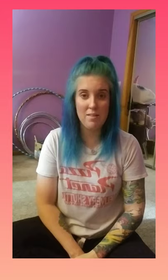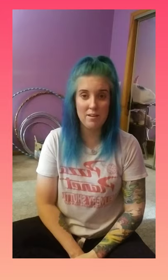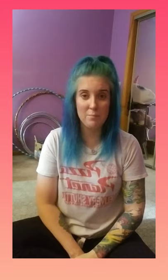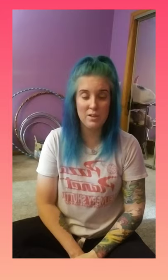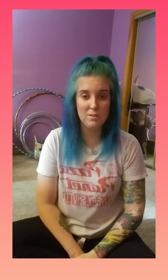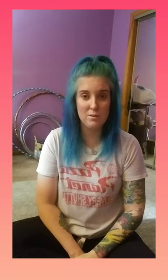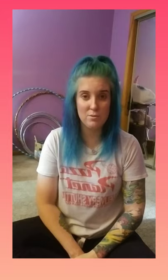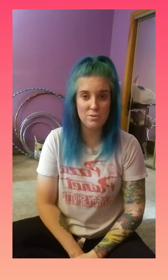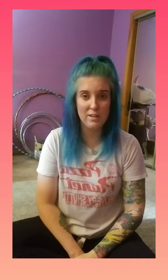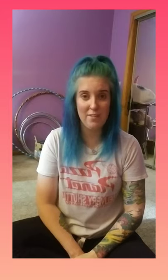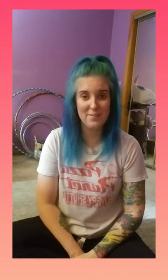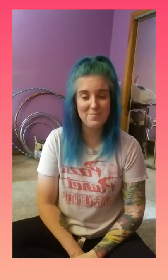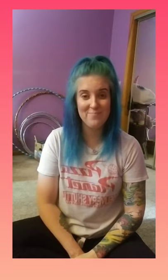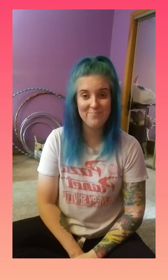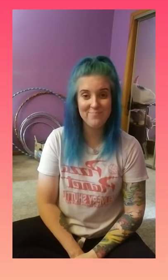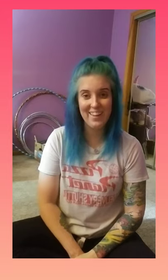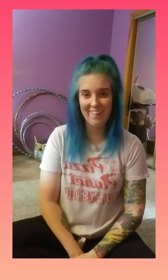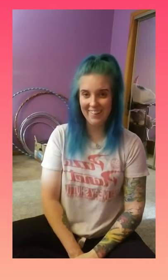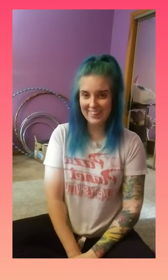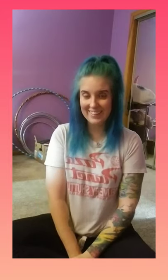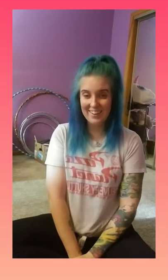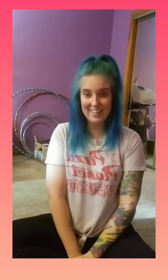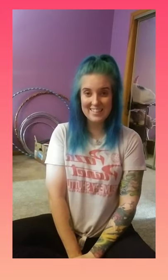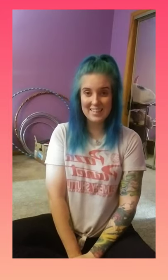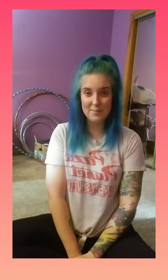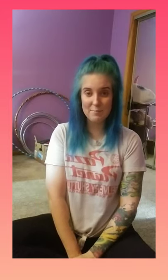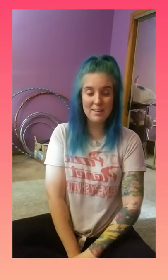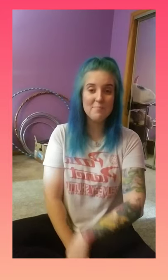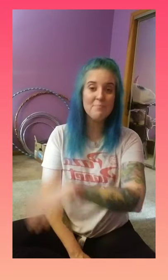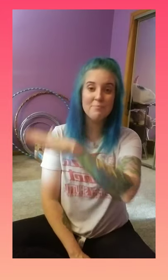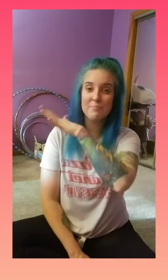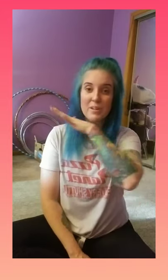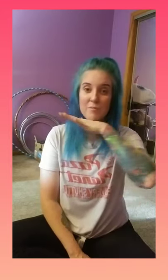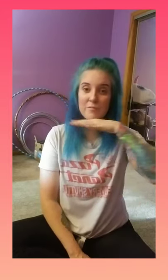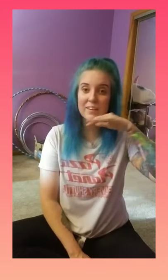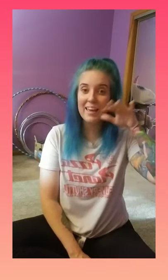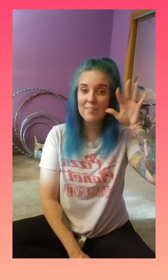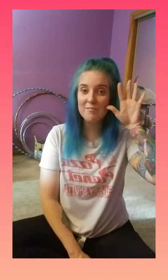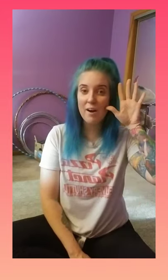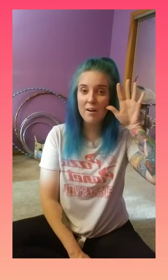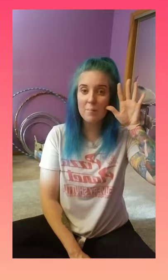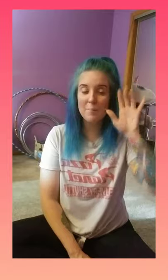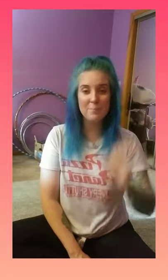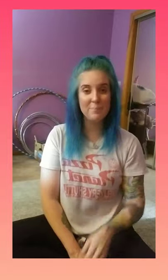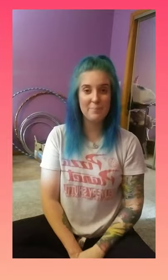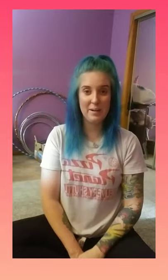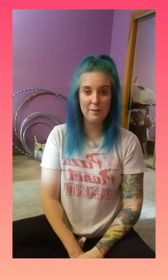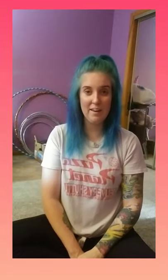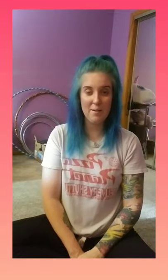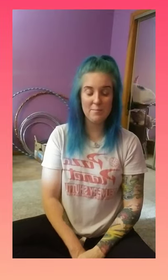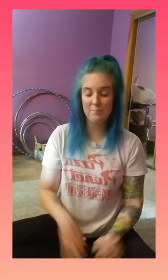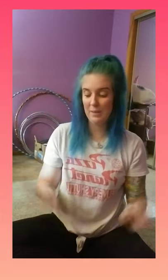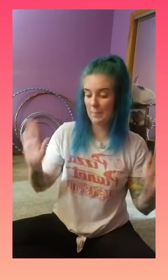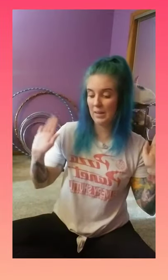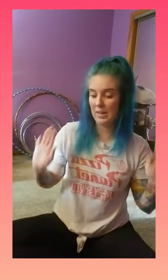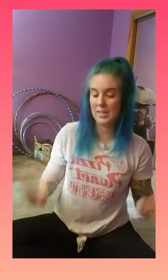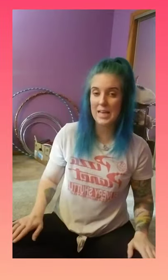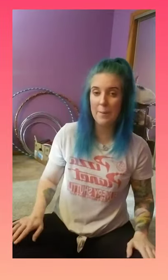thought it would be good to do those two together. All right. Are you ready to sing with me? Don't forget farm. Here we go. I'm gonna tap